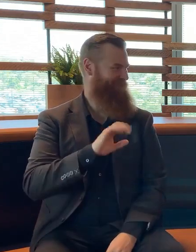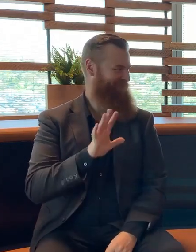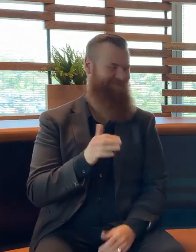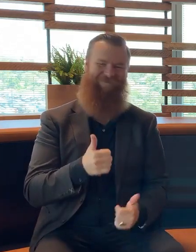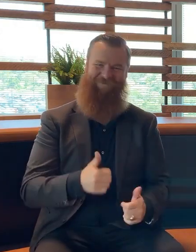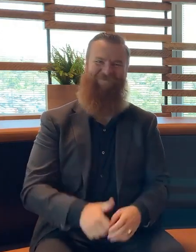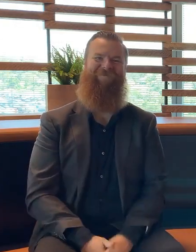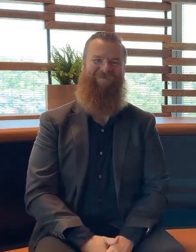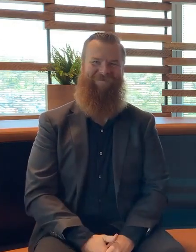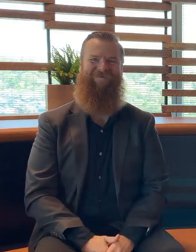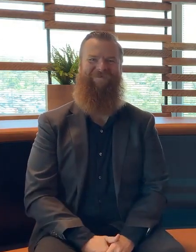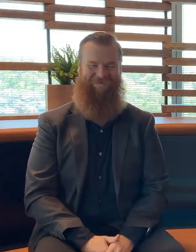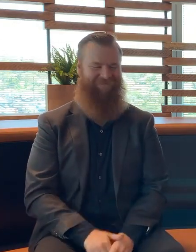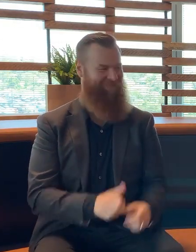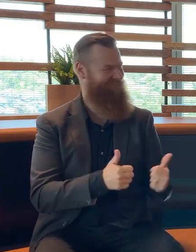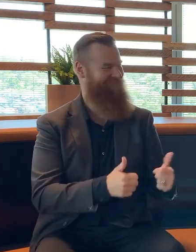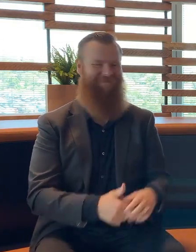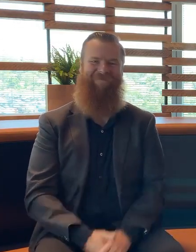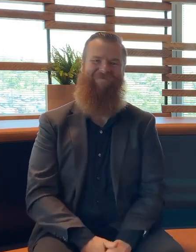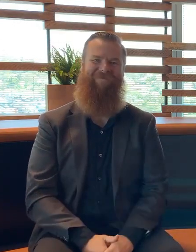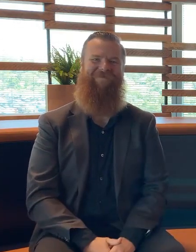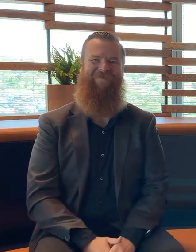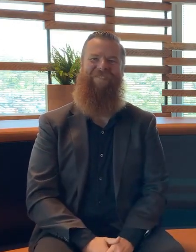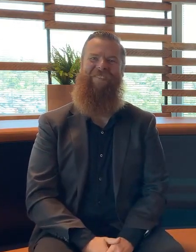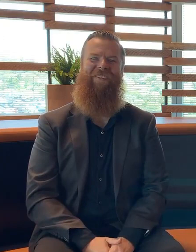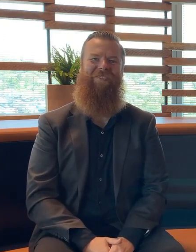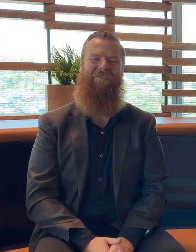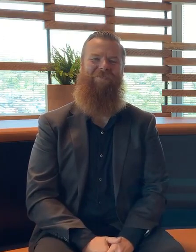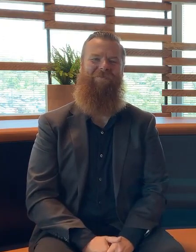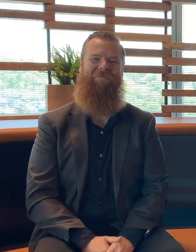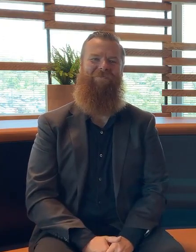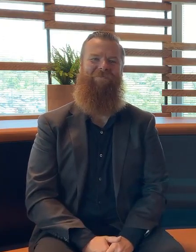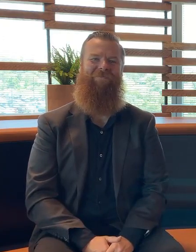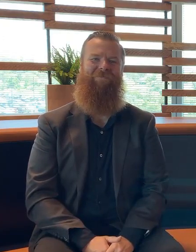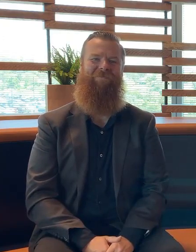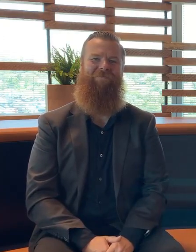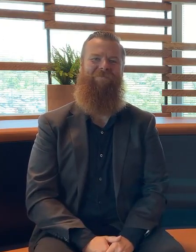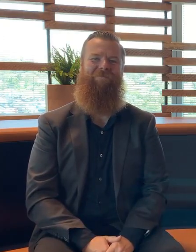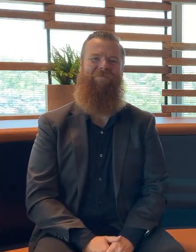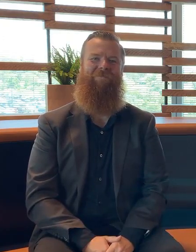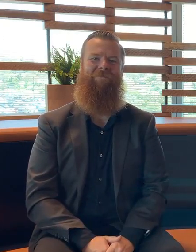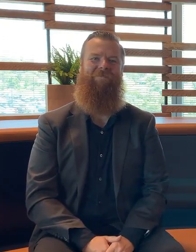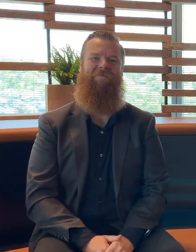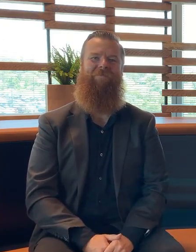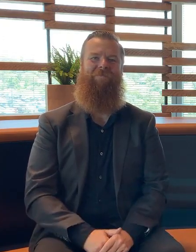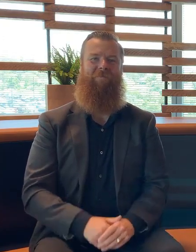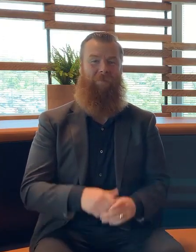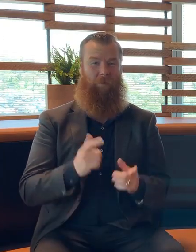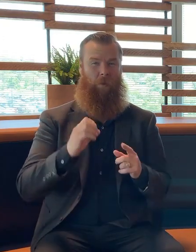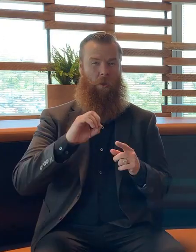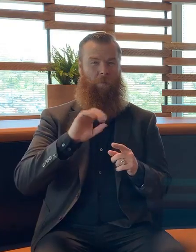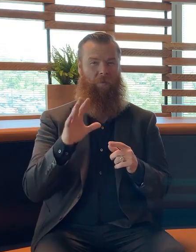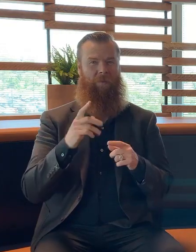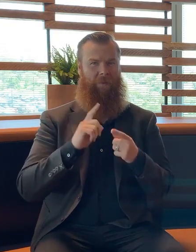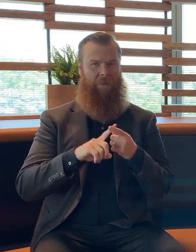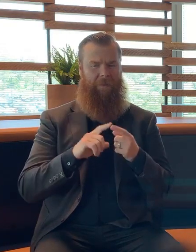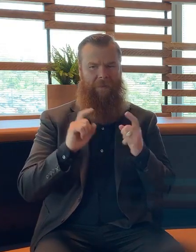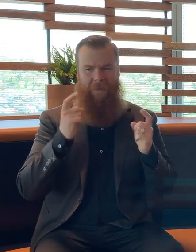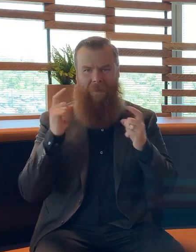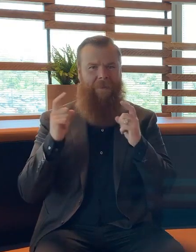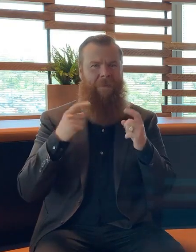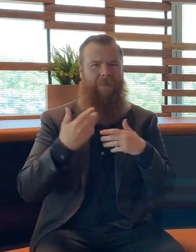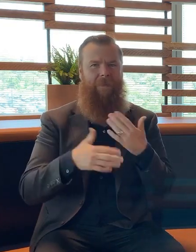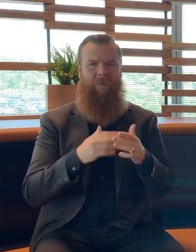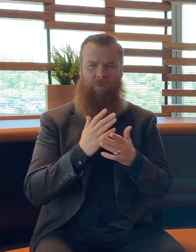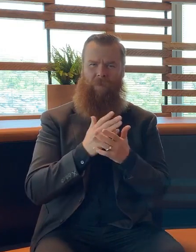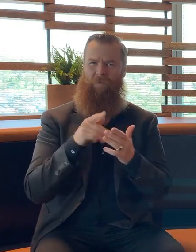I think that's right, yeah got it. So Omicron is still causing us concern. It's a variant of concern